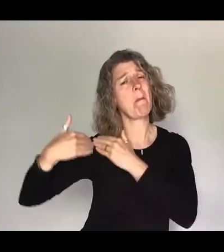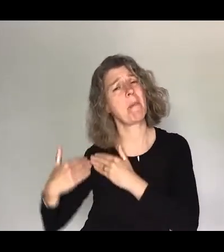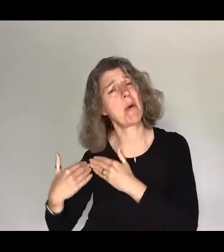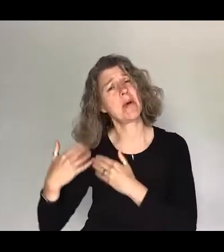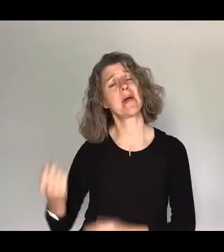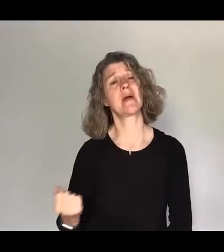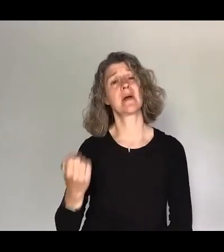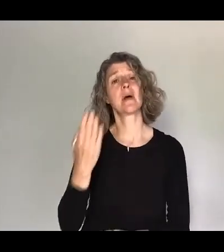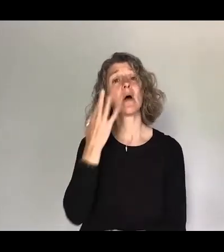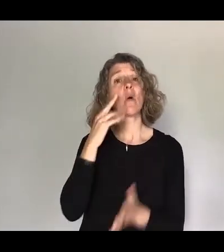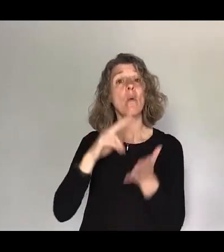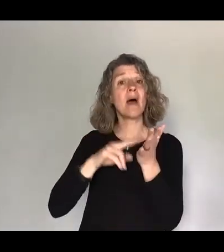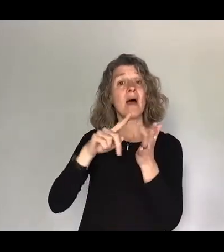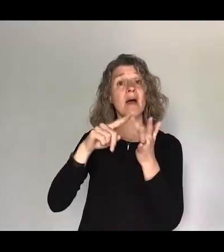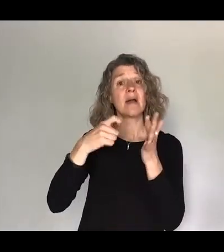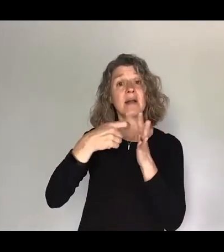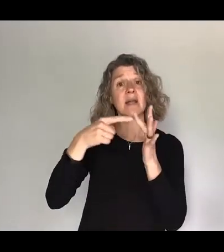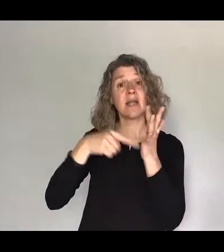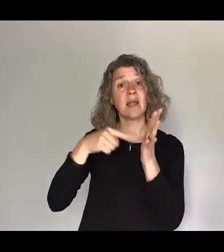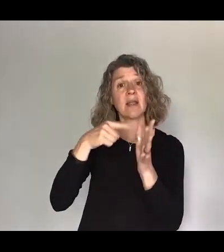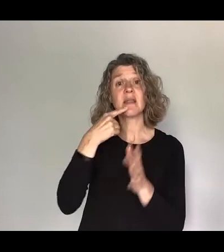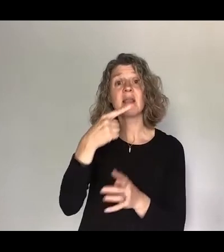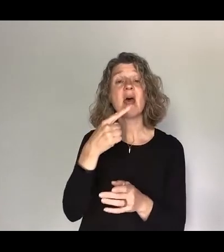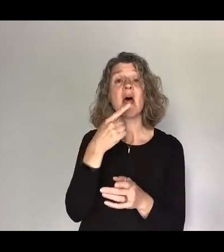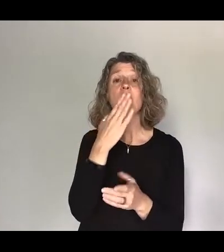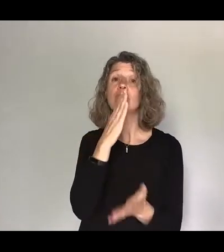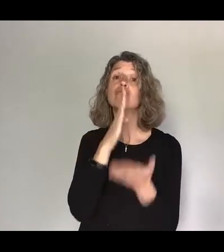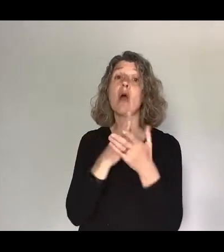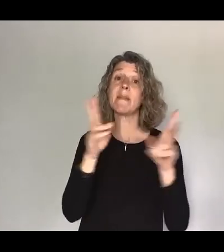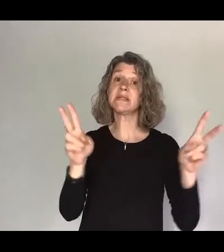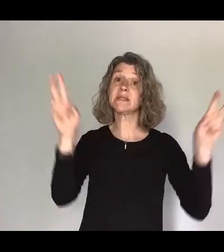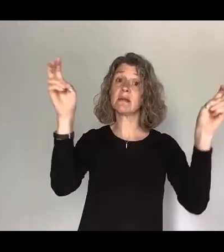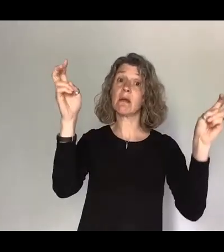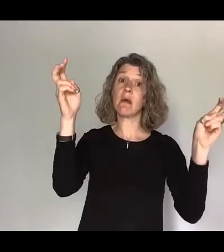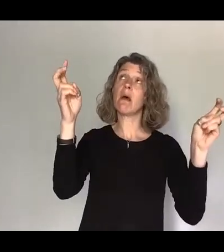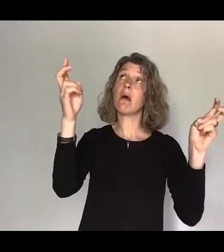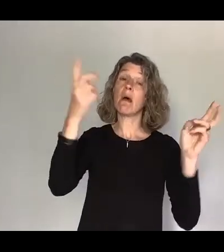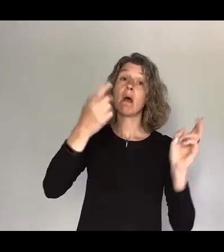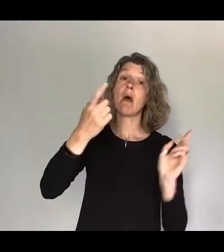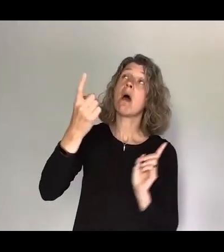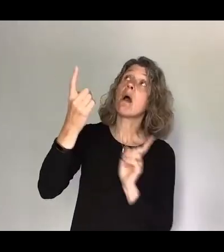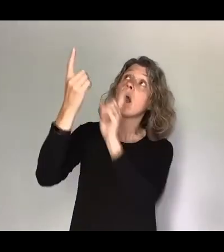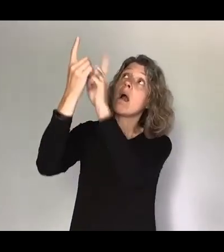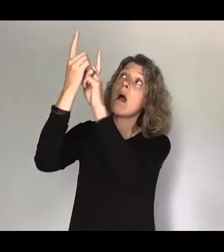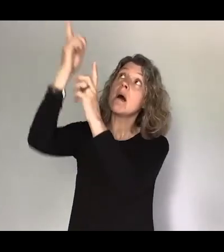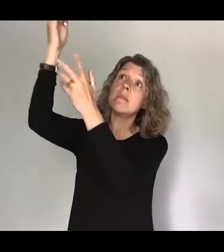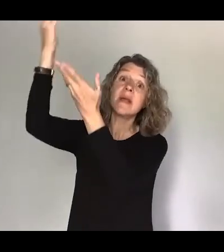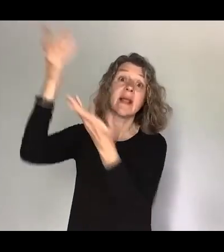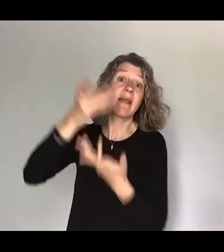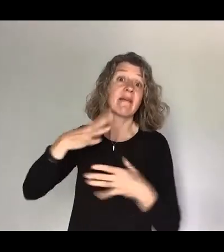that promise that God has come to me and I will give you rest you were like is that possible and I think God wants to show you